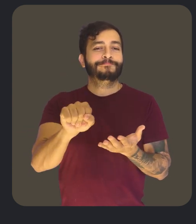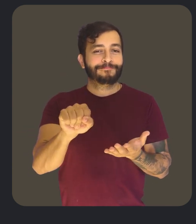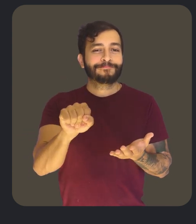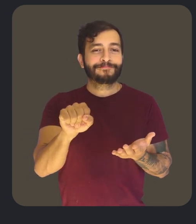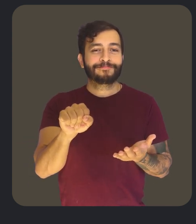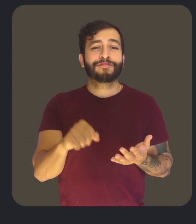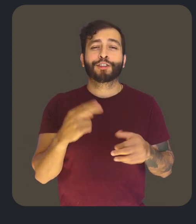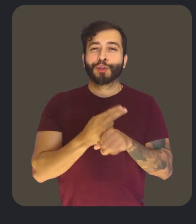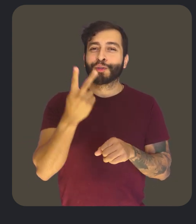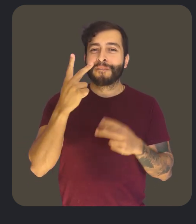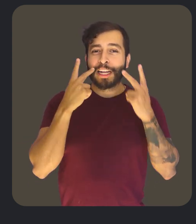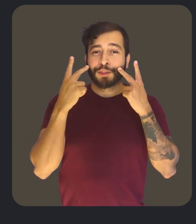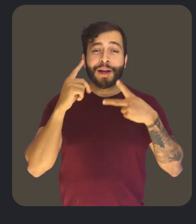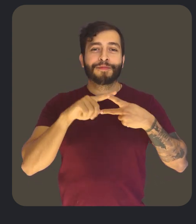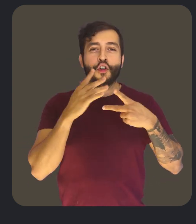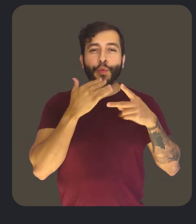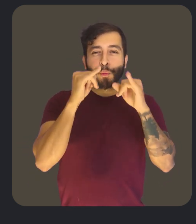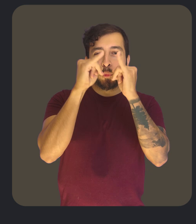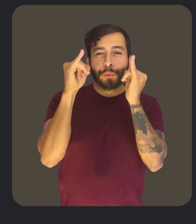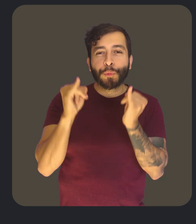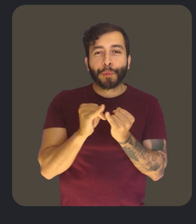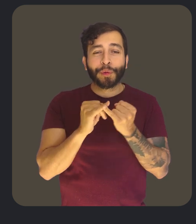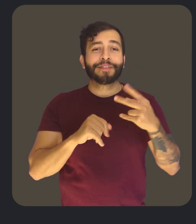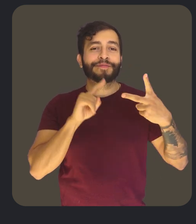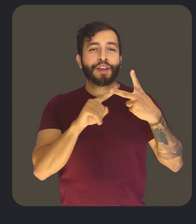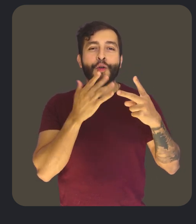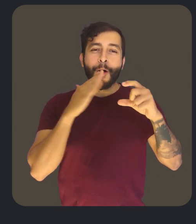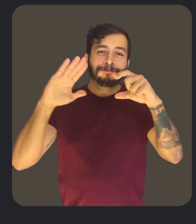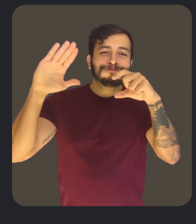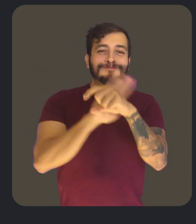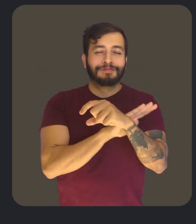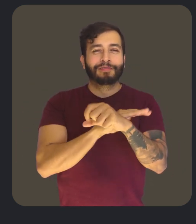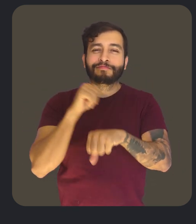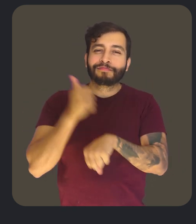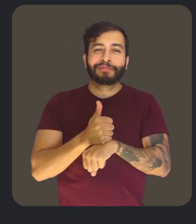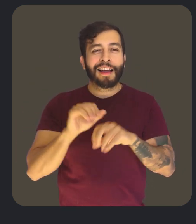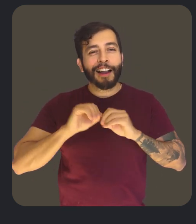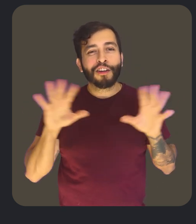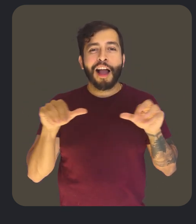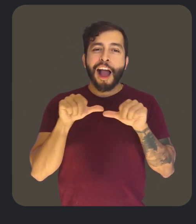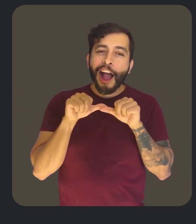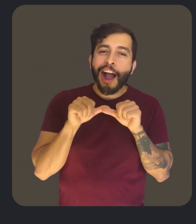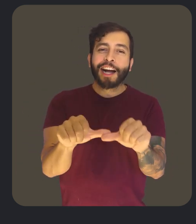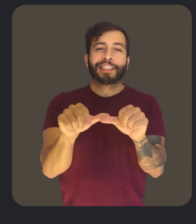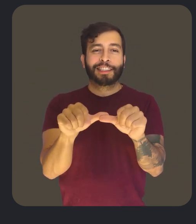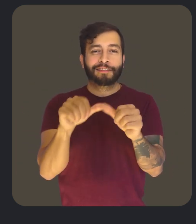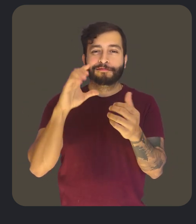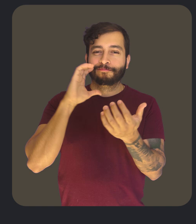users. We're now using two visual elements, the color of the outline and the color inside the icon, to create a